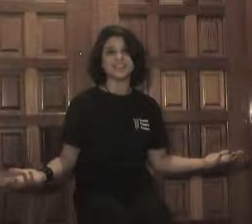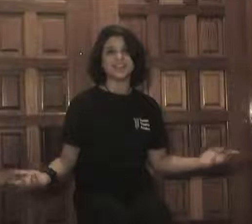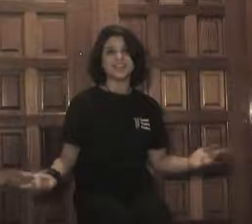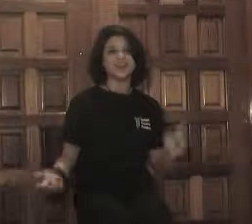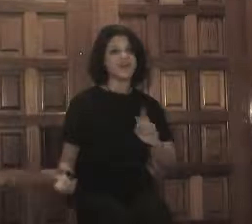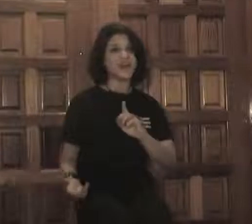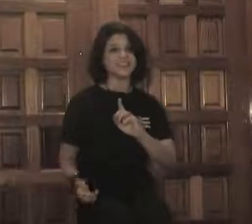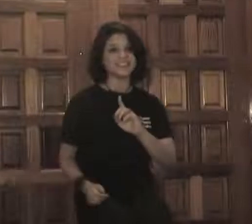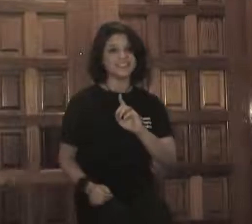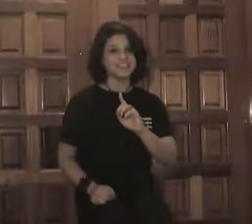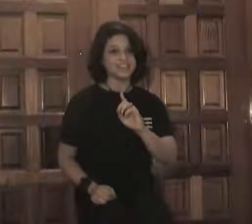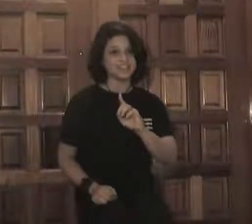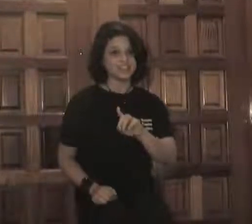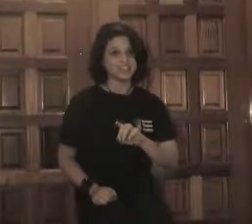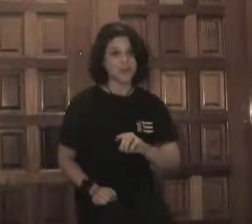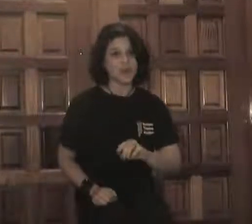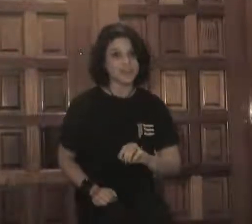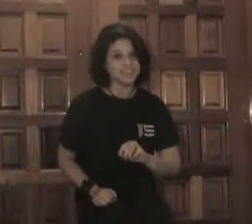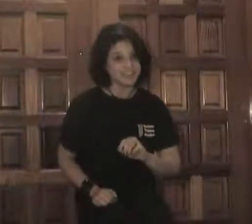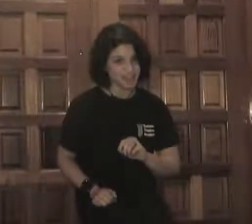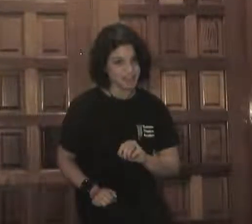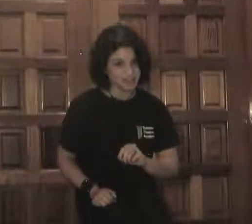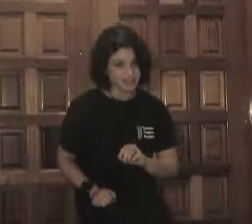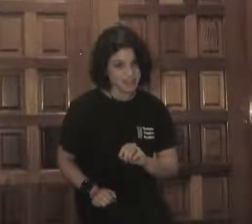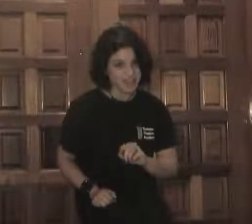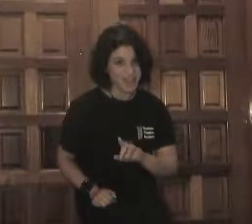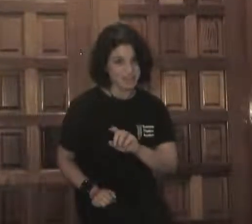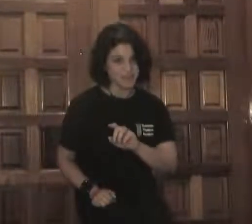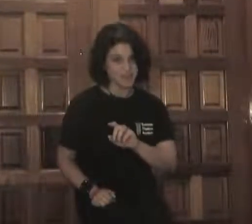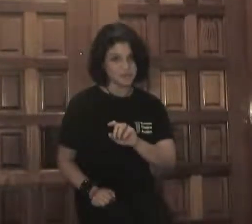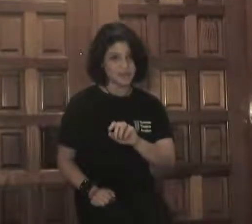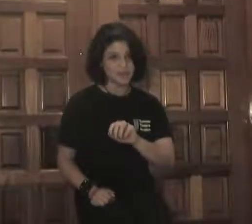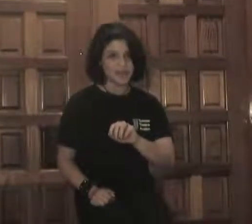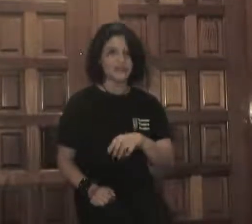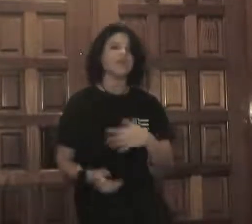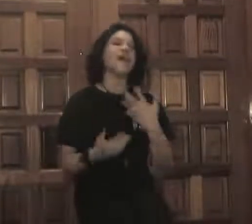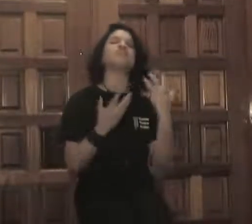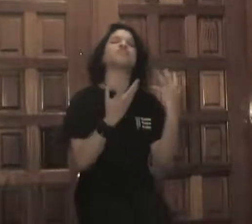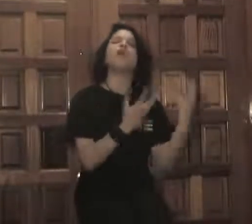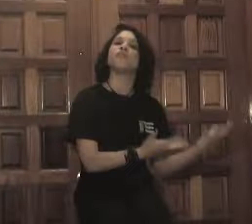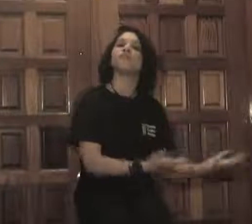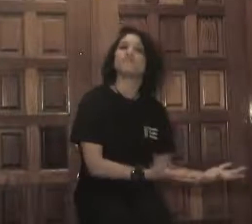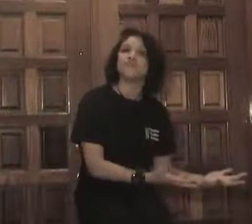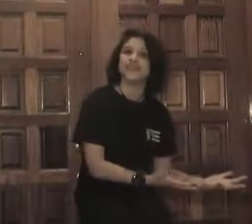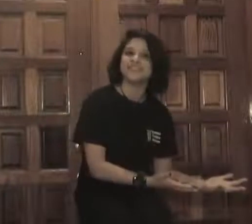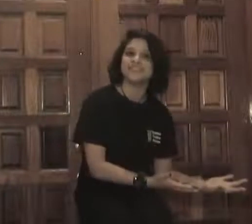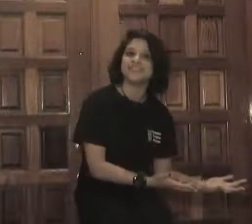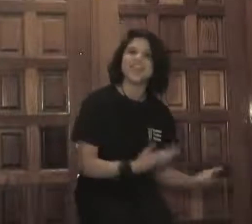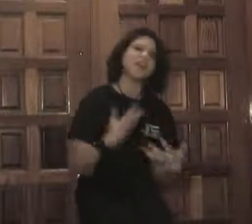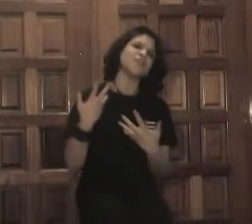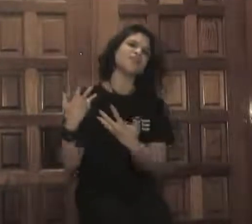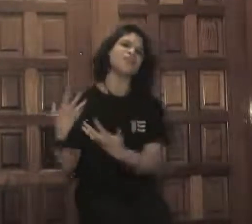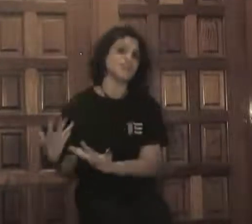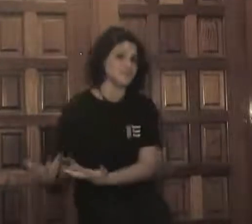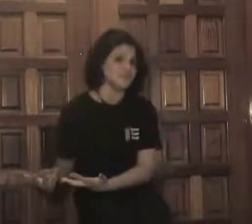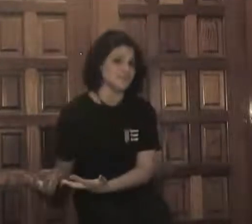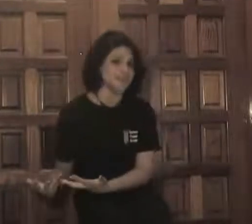and the real thing and they couldn't tell the difference. In fact, in just a moment, I'm going to do the same with you. Now I have tofu